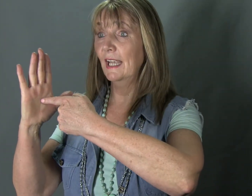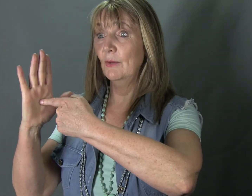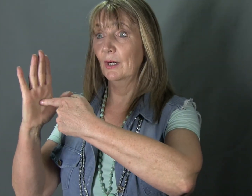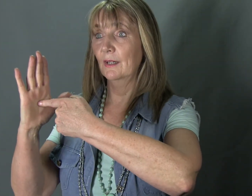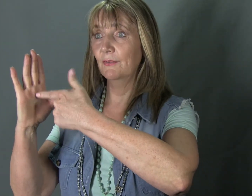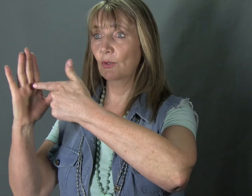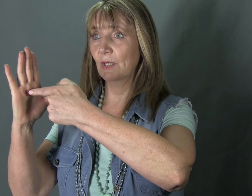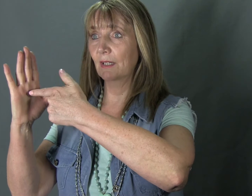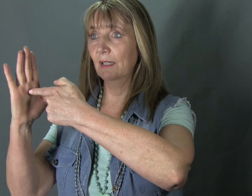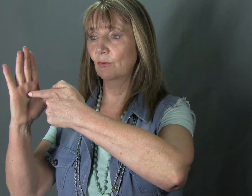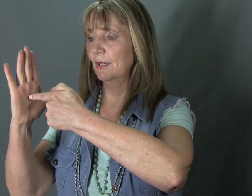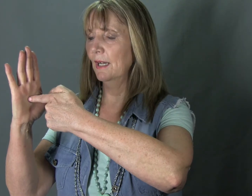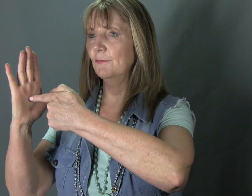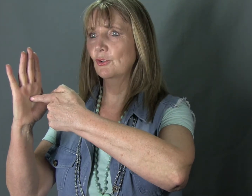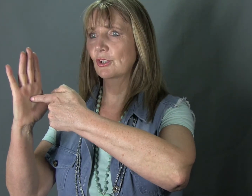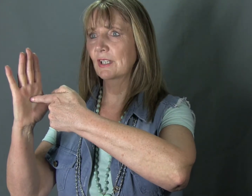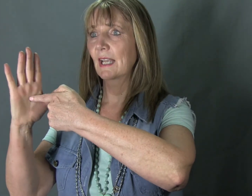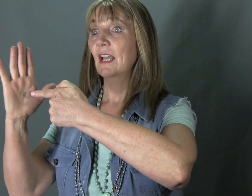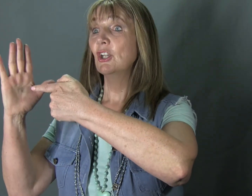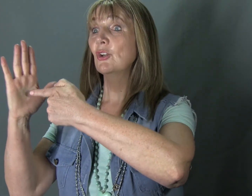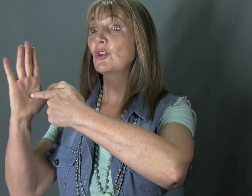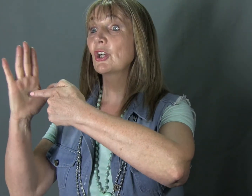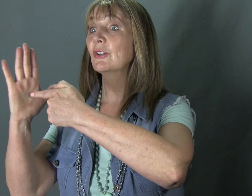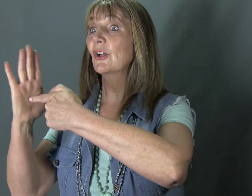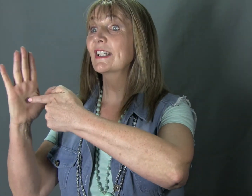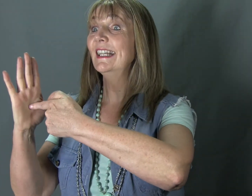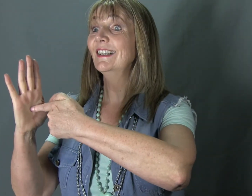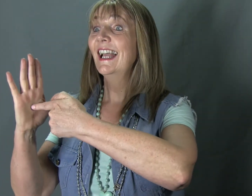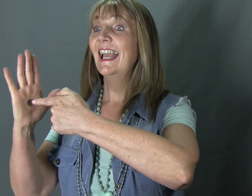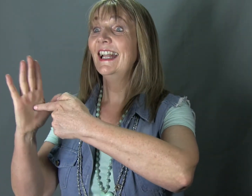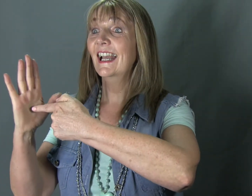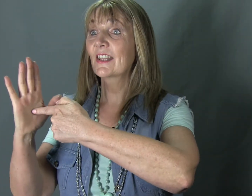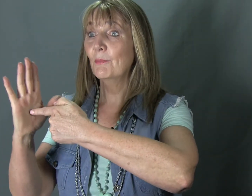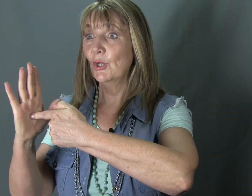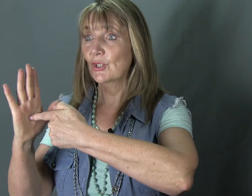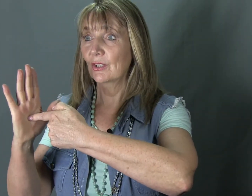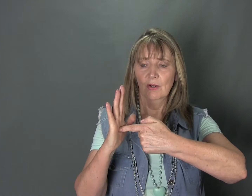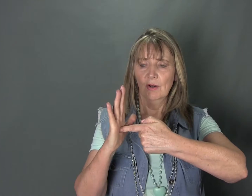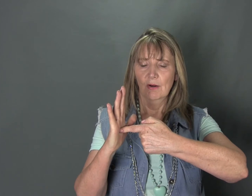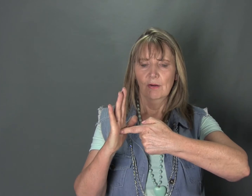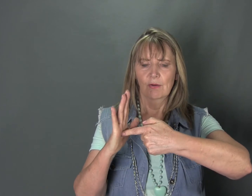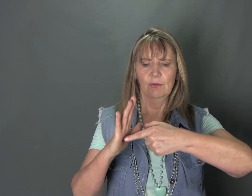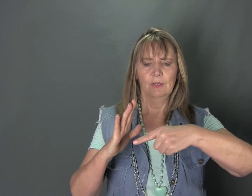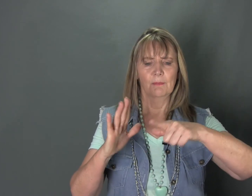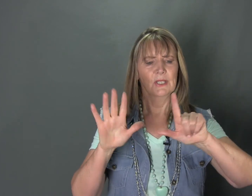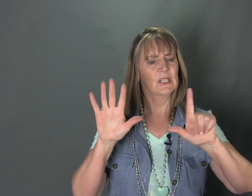anyone. If this was a gun or a knife you shall say you shall not kill any other person. Rule number